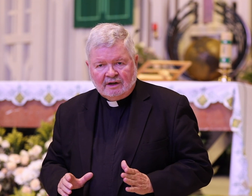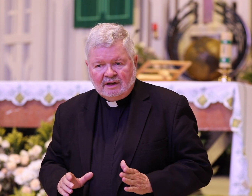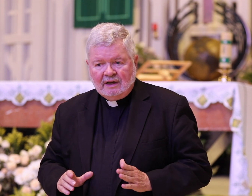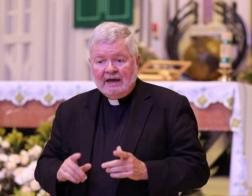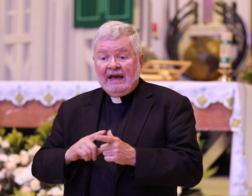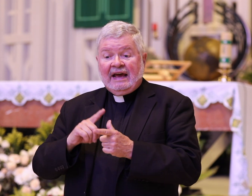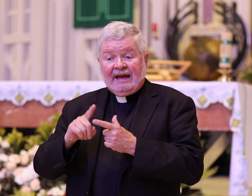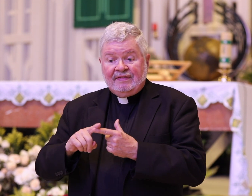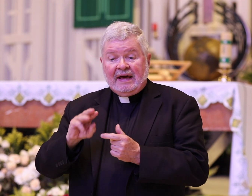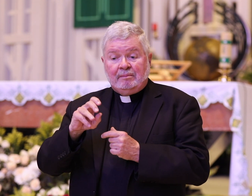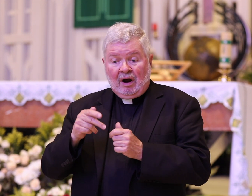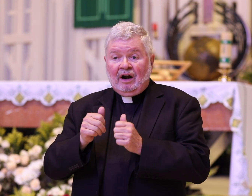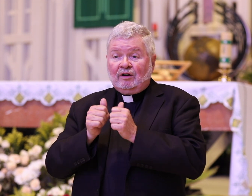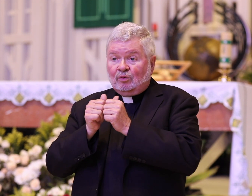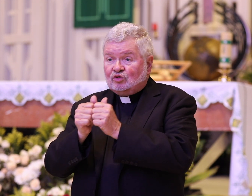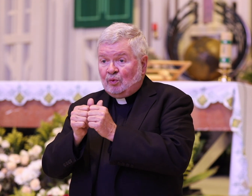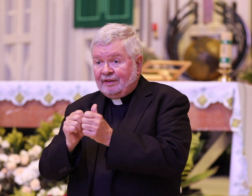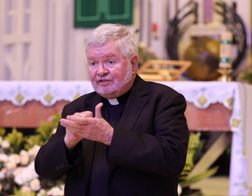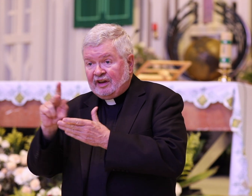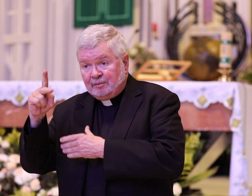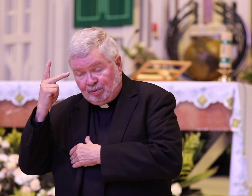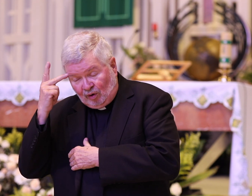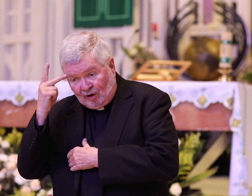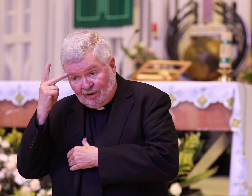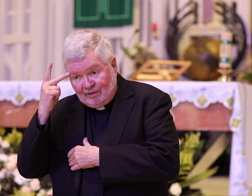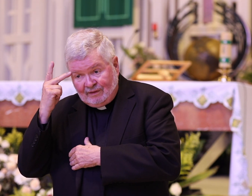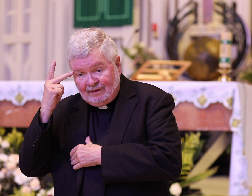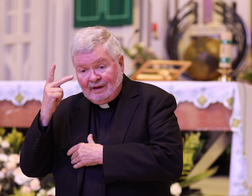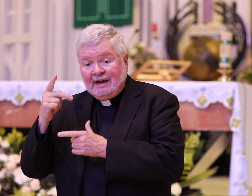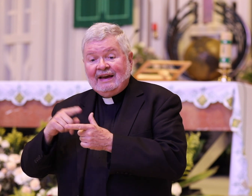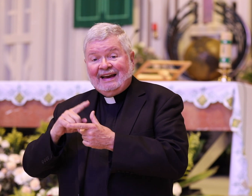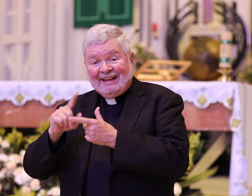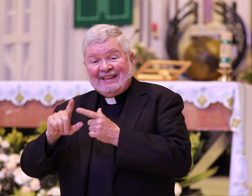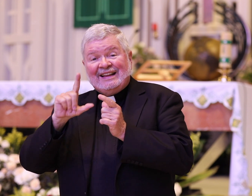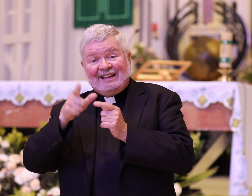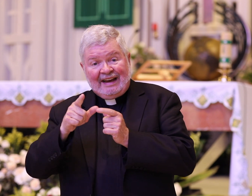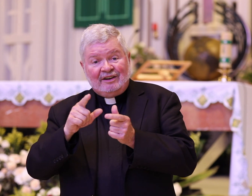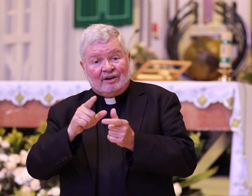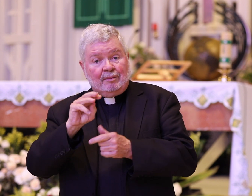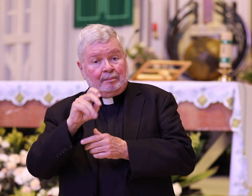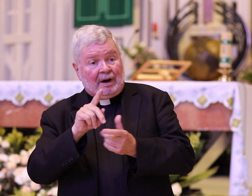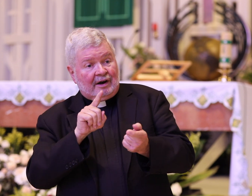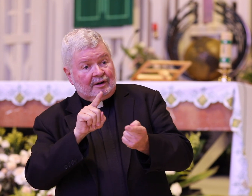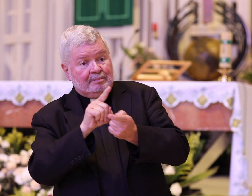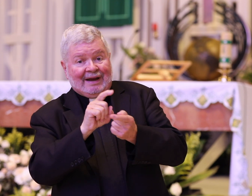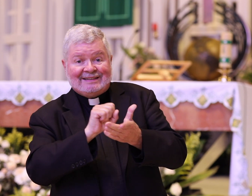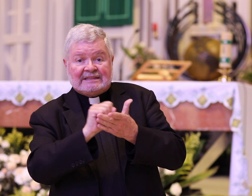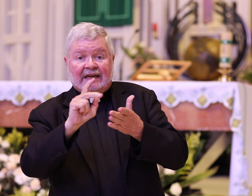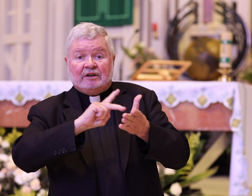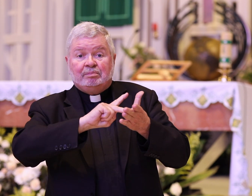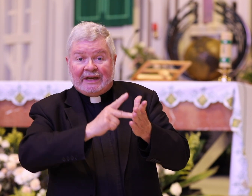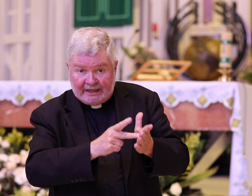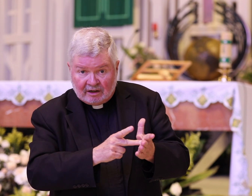and then Mark was with st. Paul and then later Mark met st. Peter